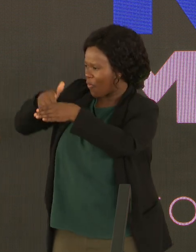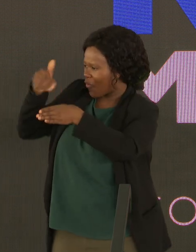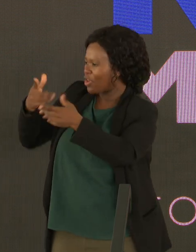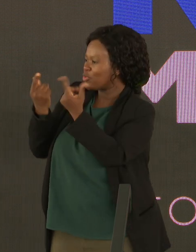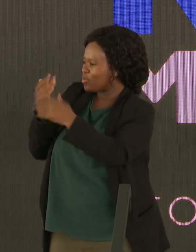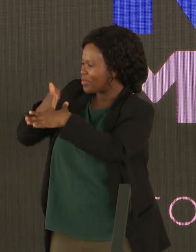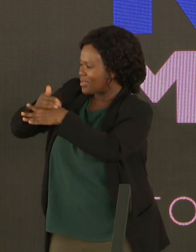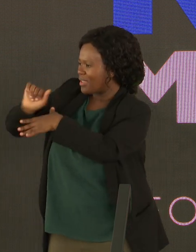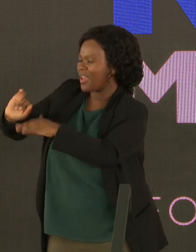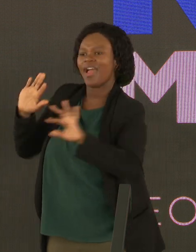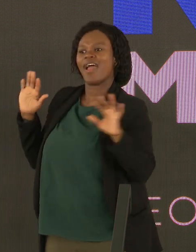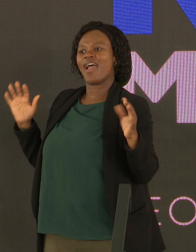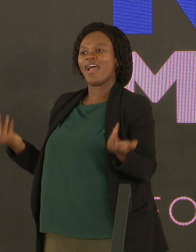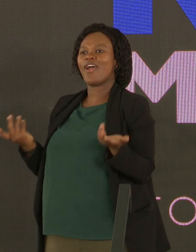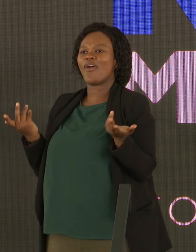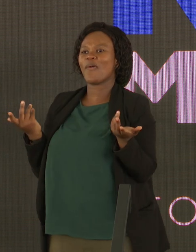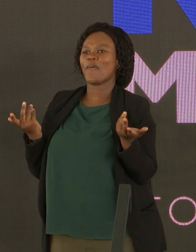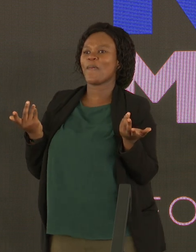job, right?